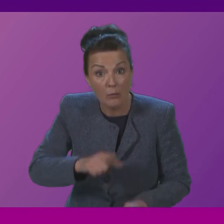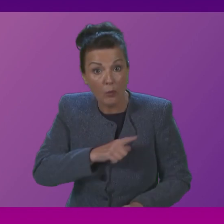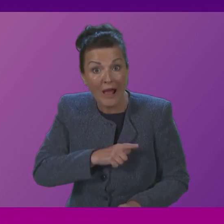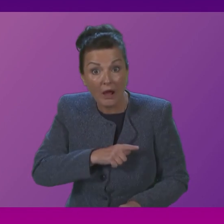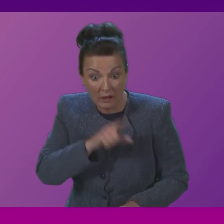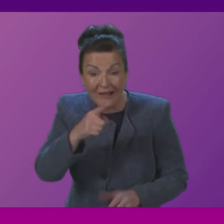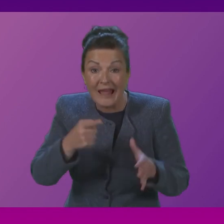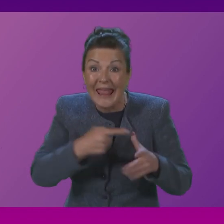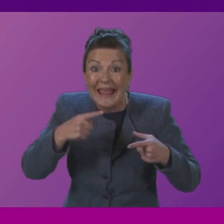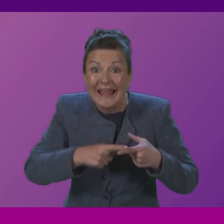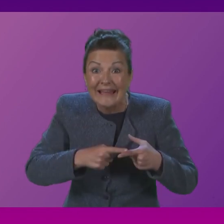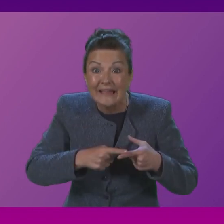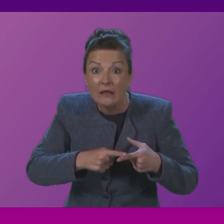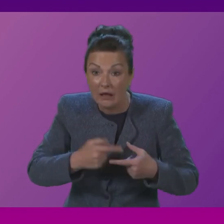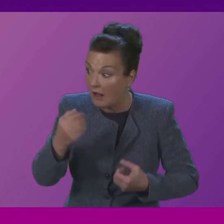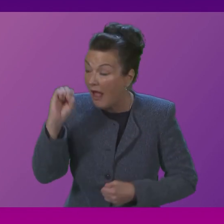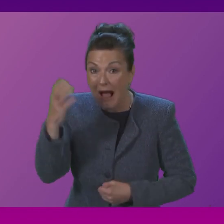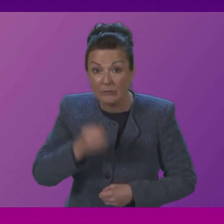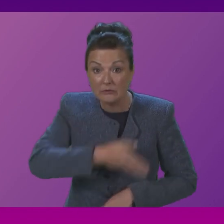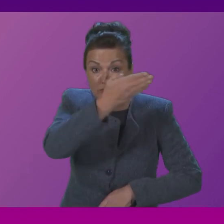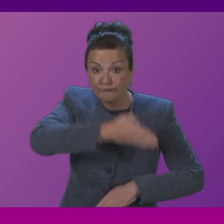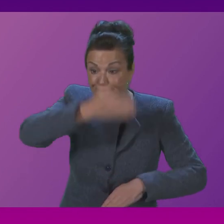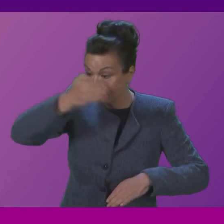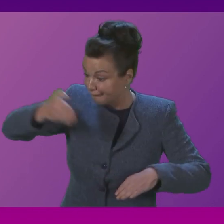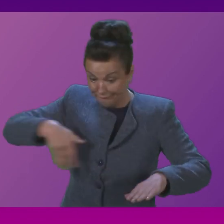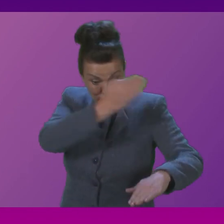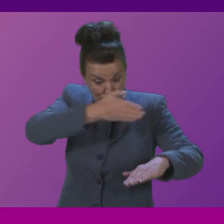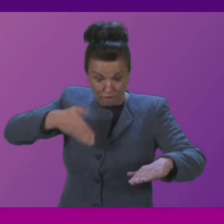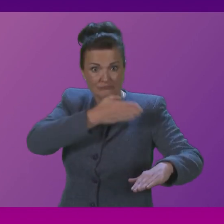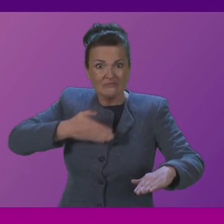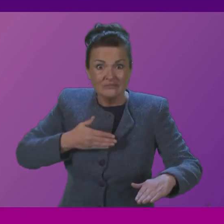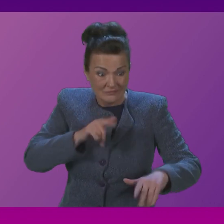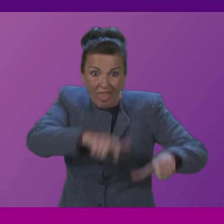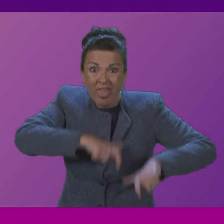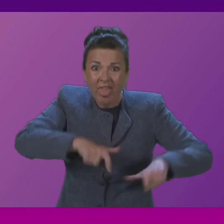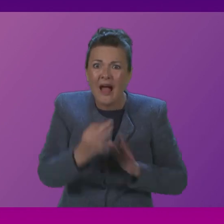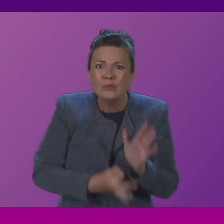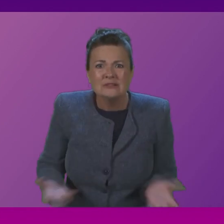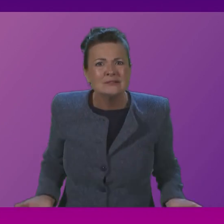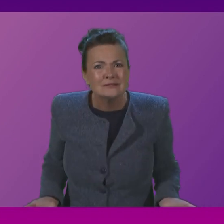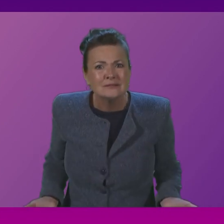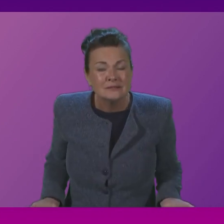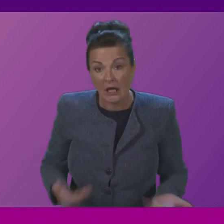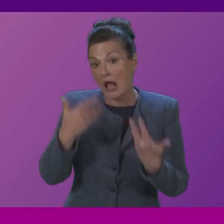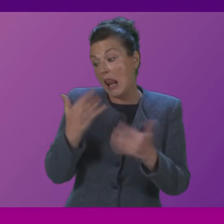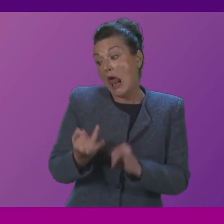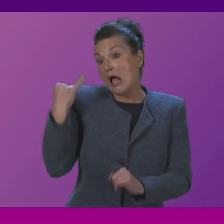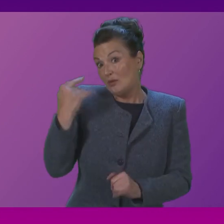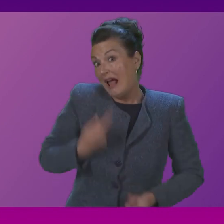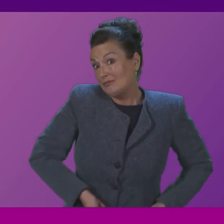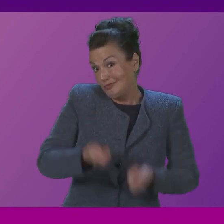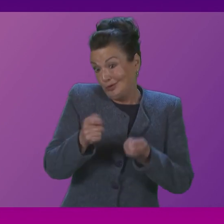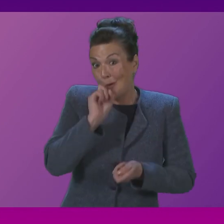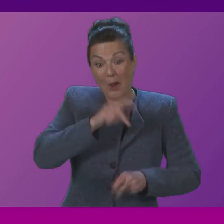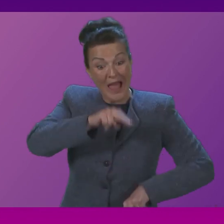waiting to drop off patients, in some cases for hours. Last week, I highlighted the hidden waits at assessment units. This week,